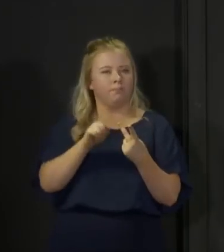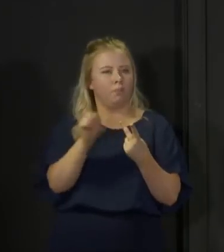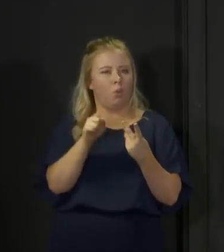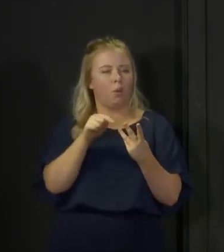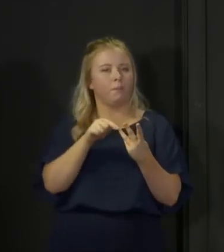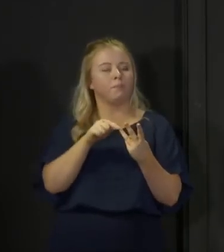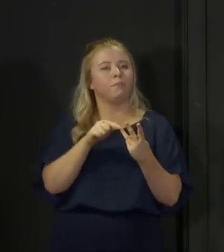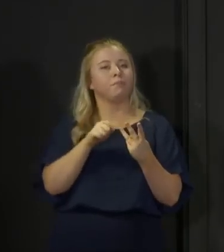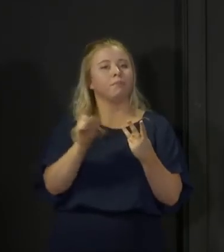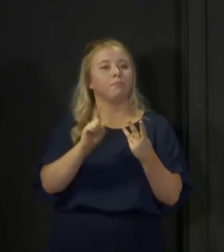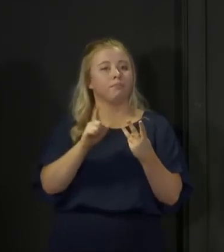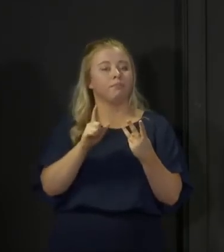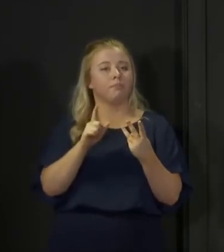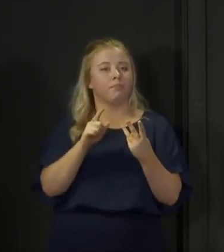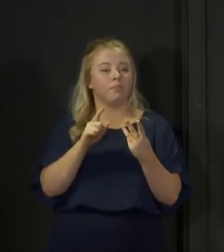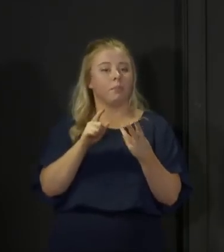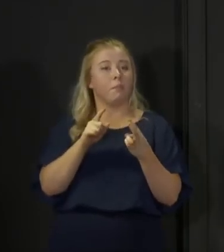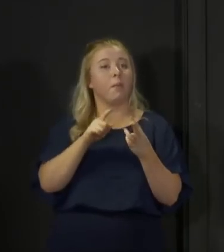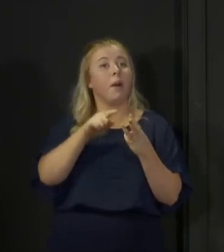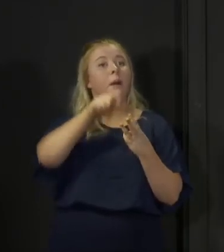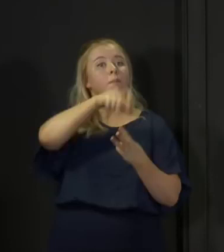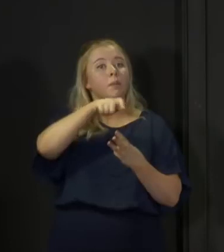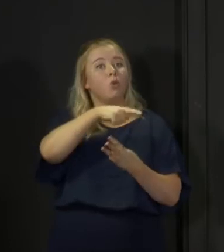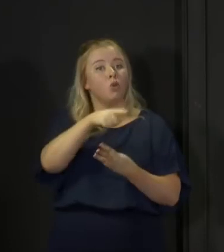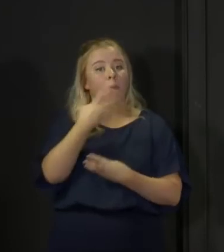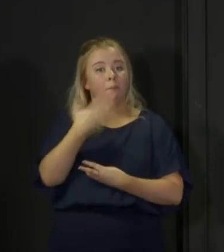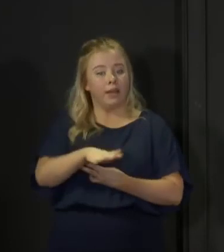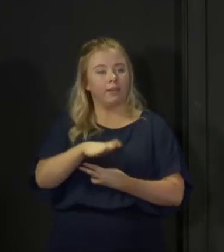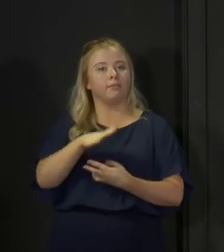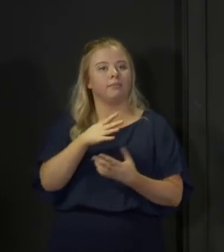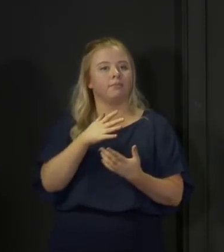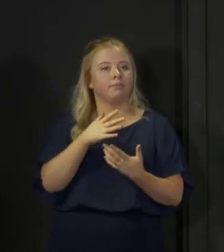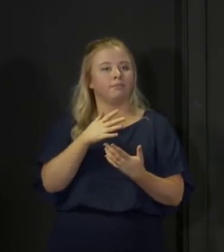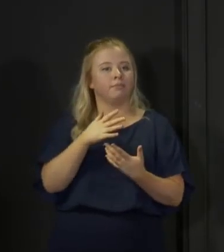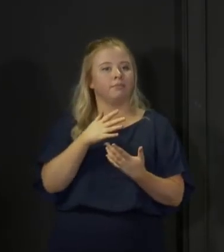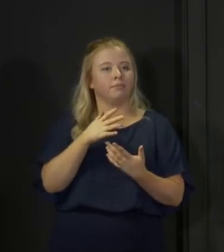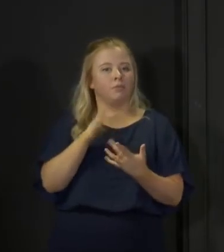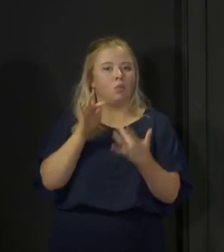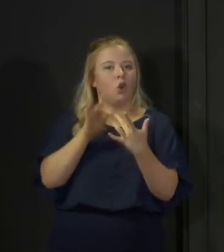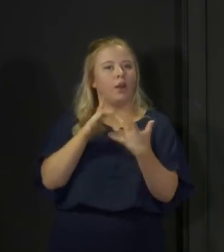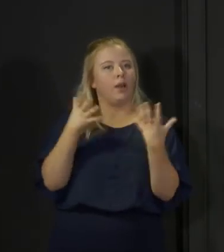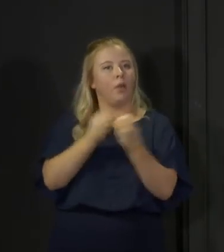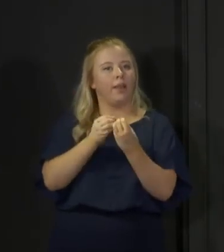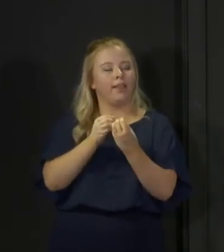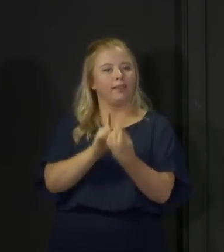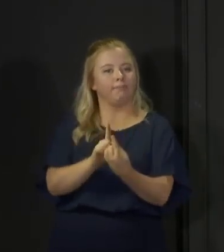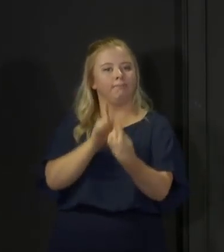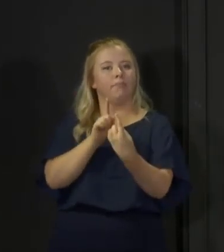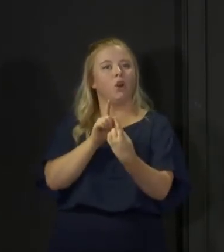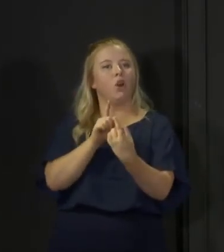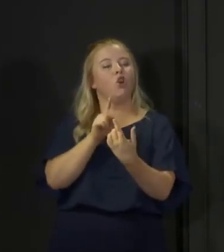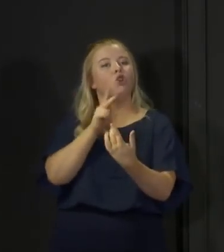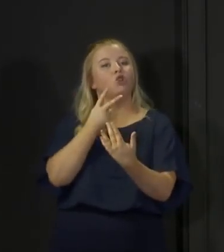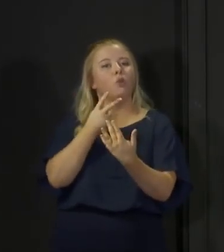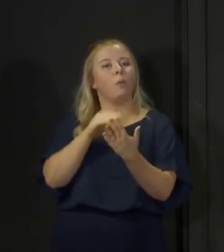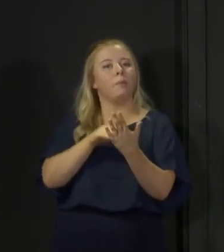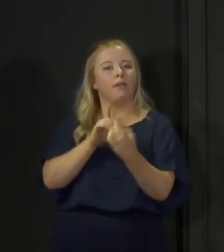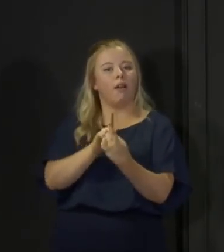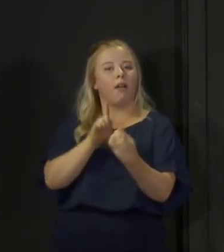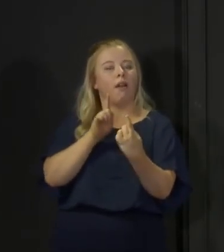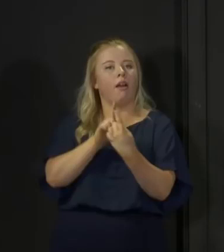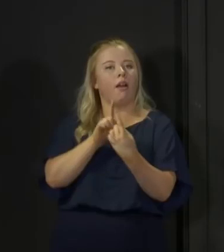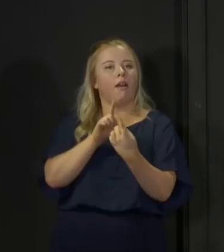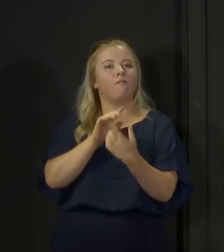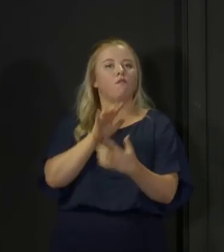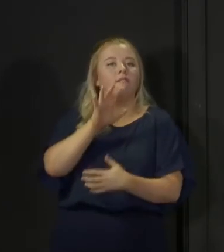is. And thirdly, people that you have been in contact with at a distance of less than two metres for